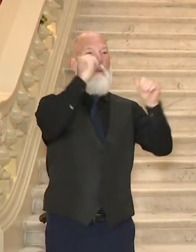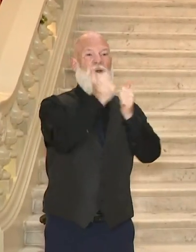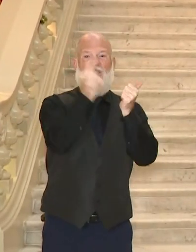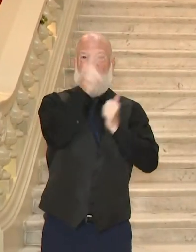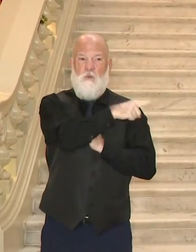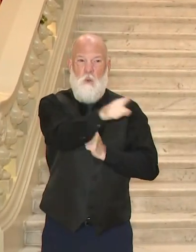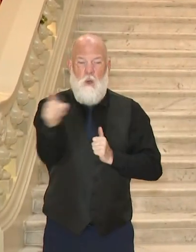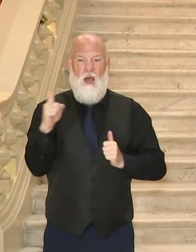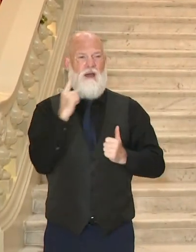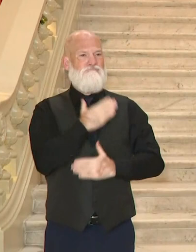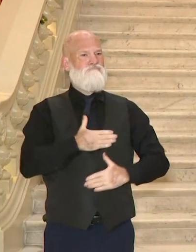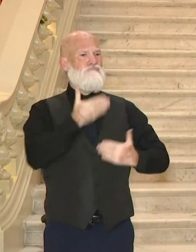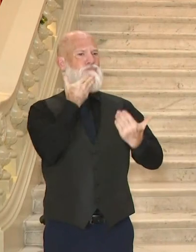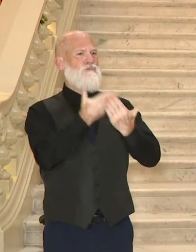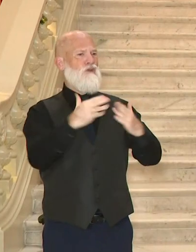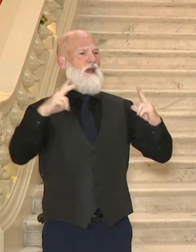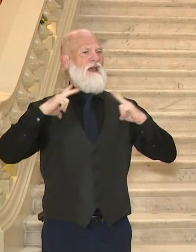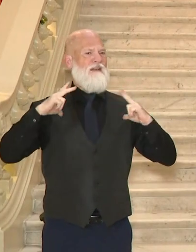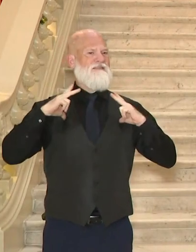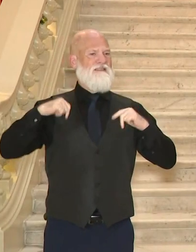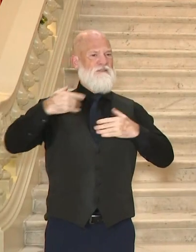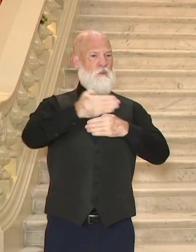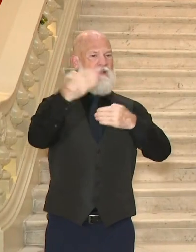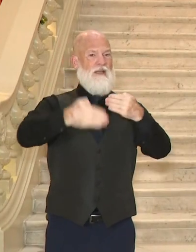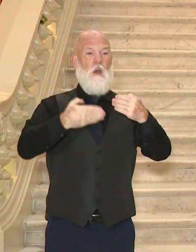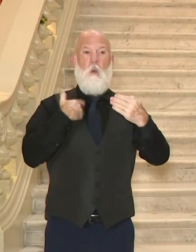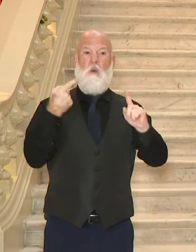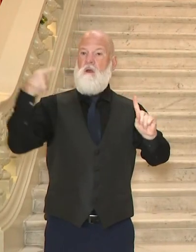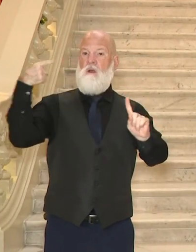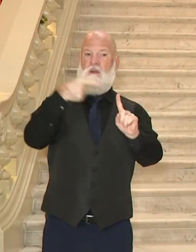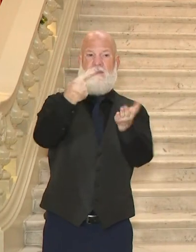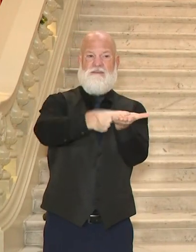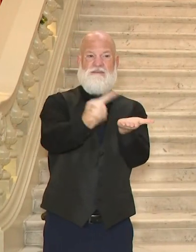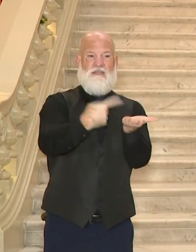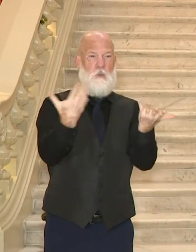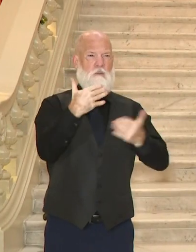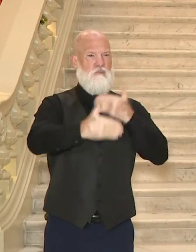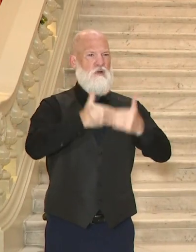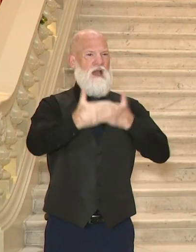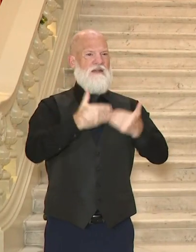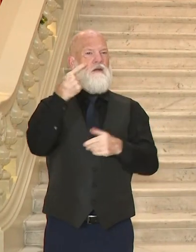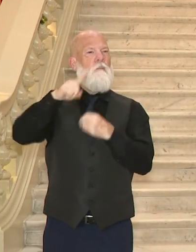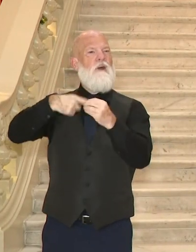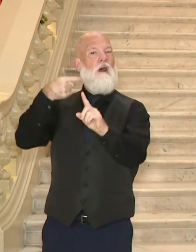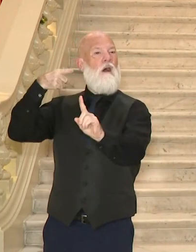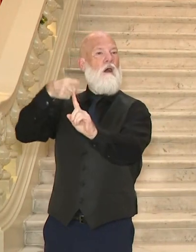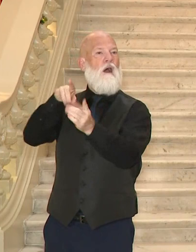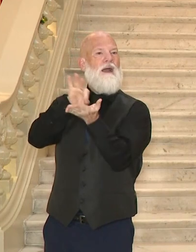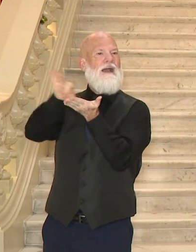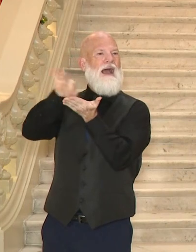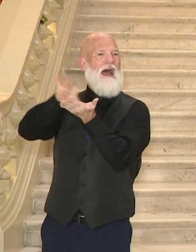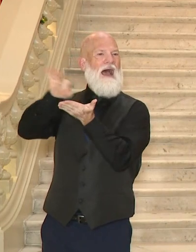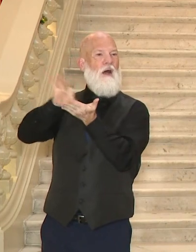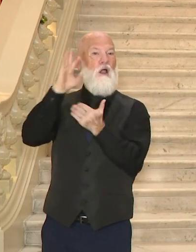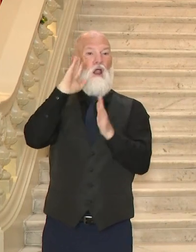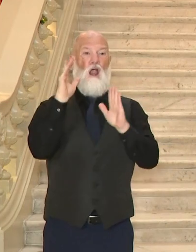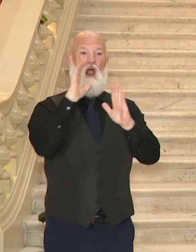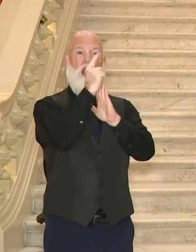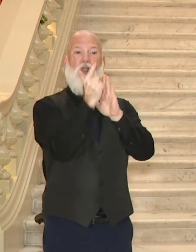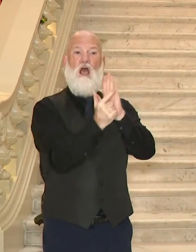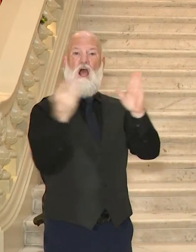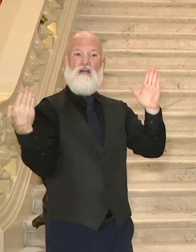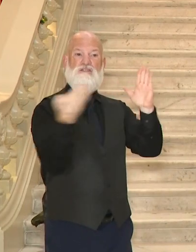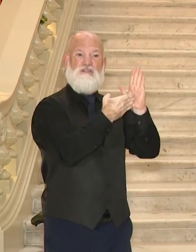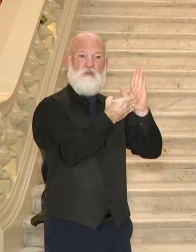I want to talk to you today about where we stand on the recount, lawsuits, and the upcoming elections on December 1st and